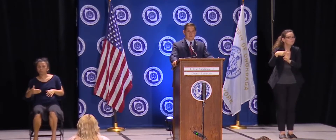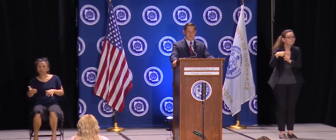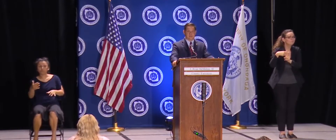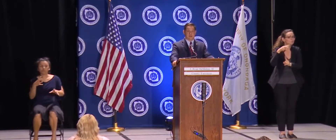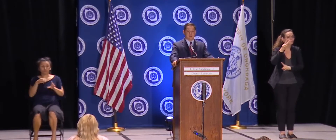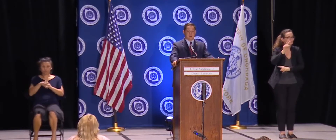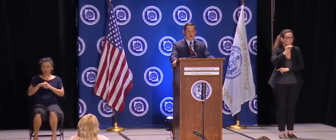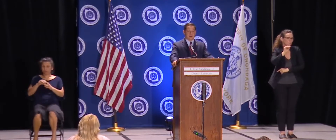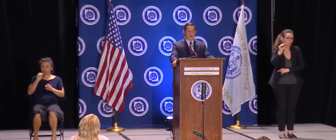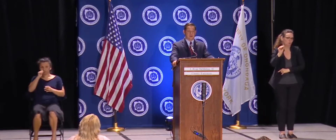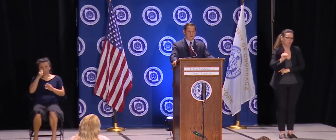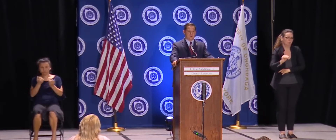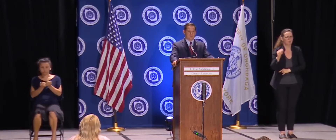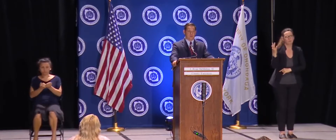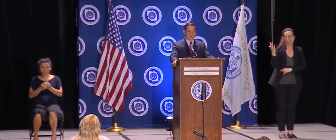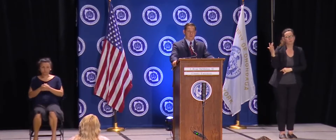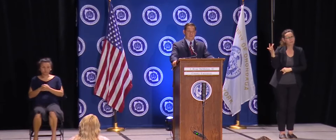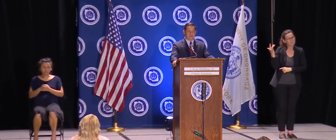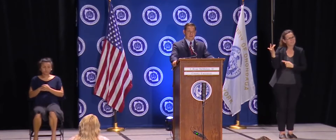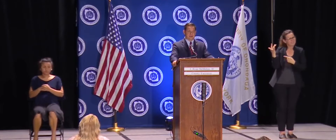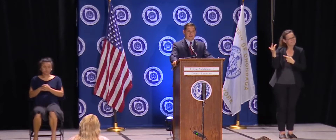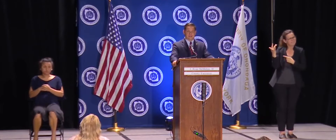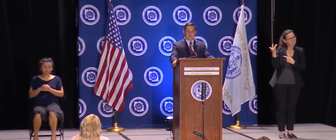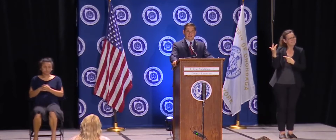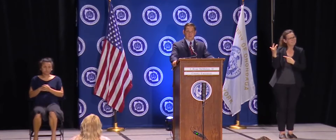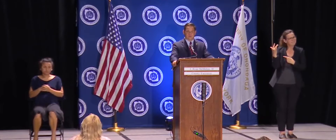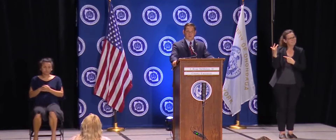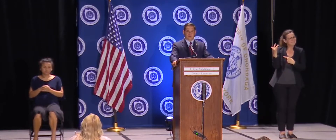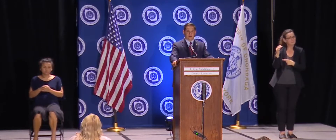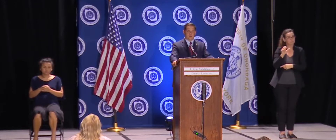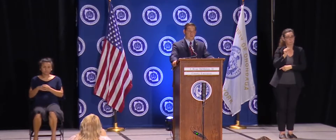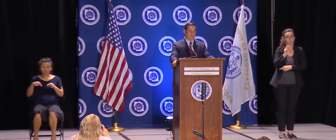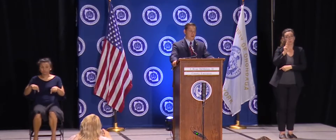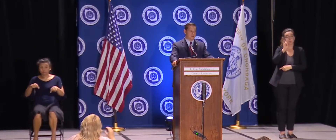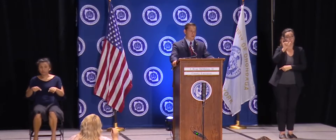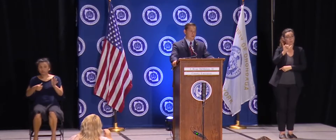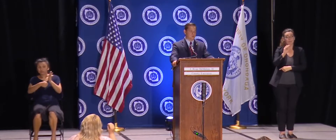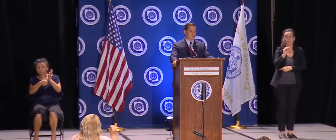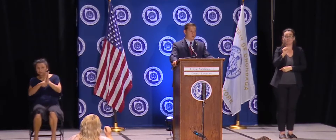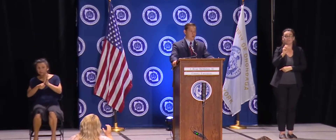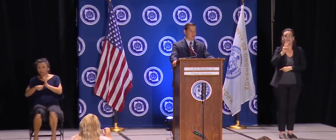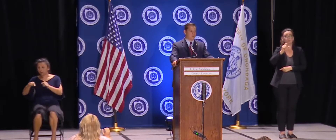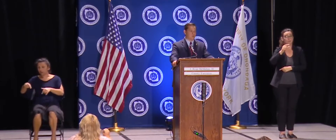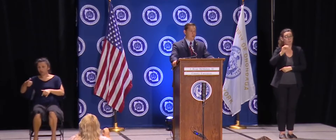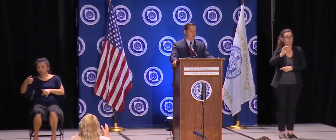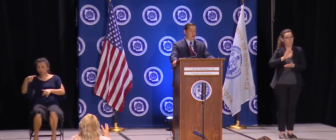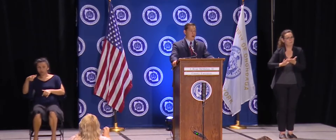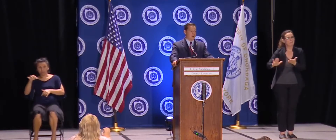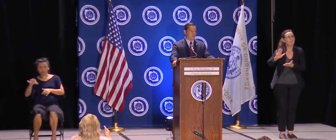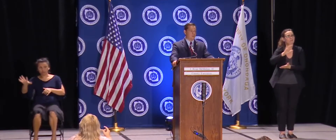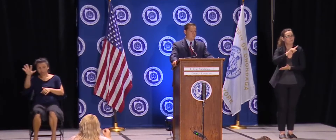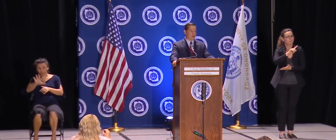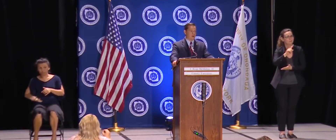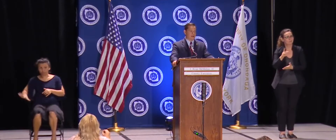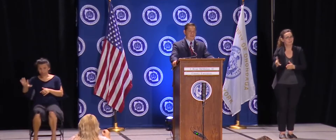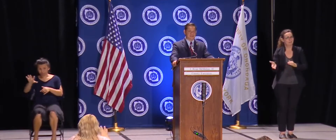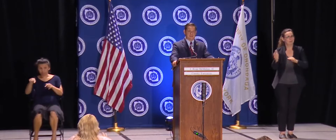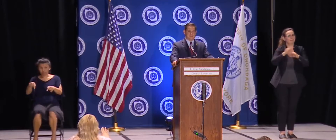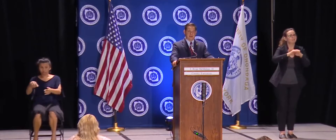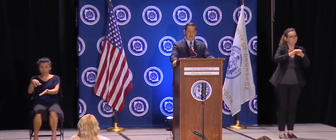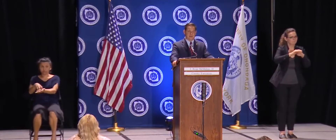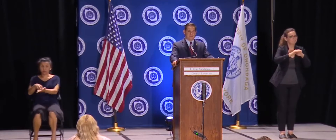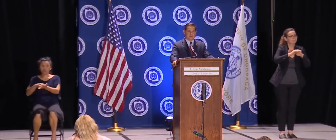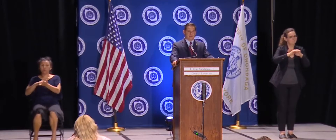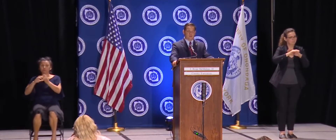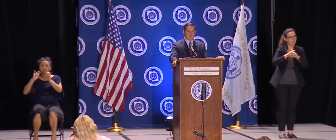cases. Normally, we don't see a lot of cases in Oswego County. We saw – I think there was over 20 of them. But at the